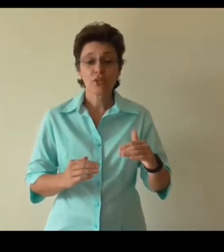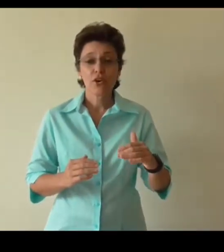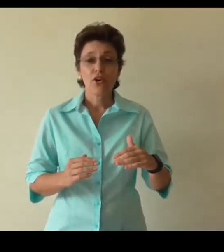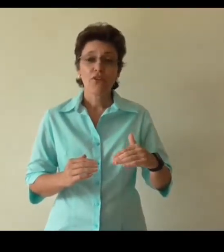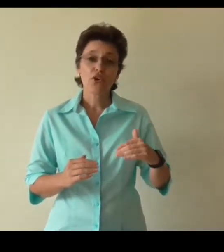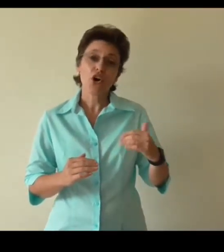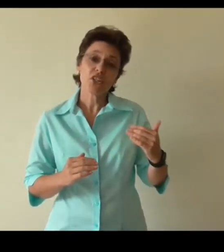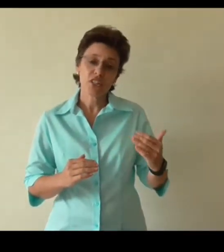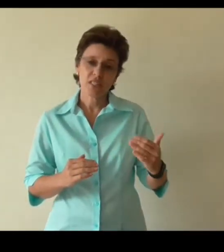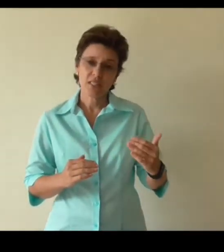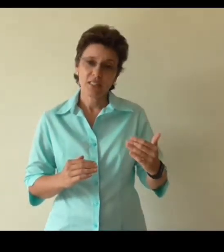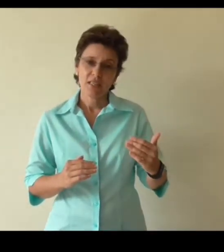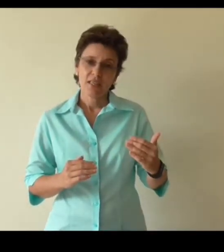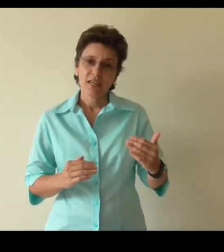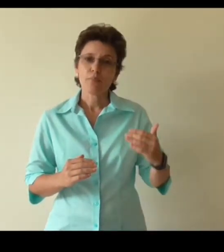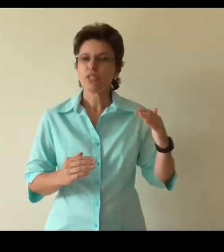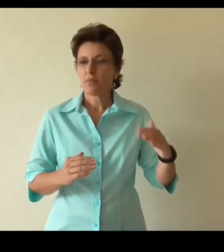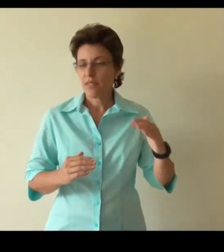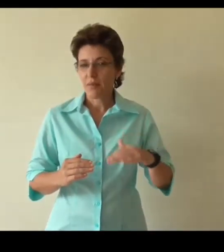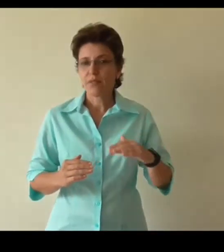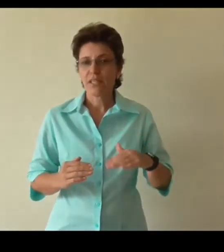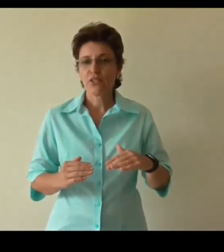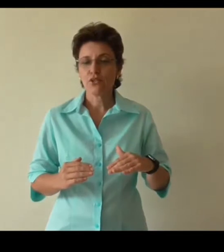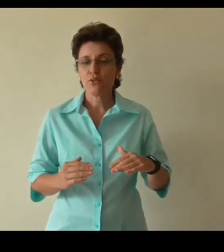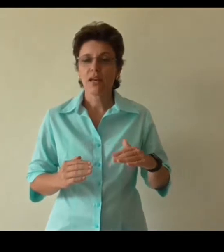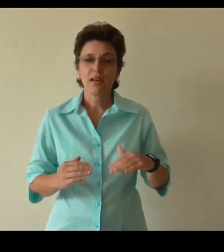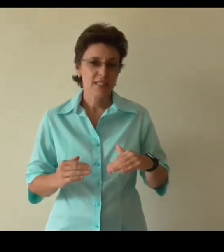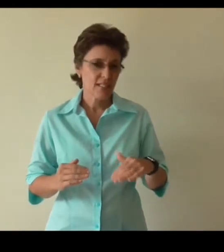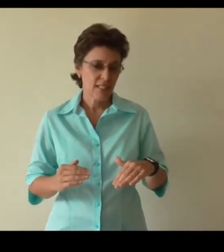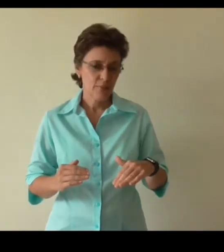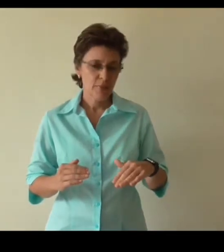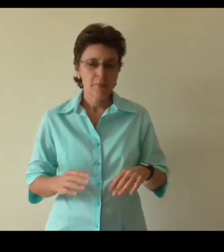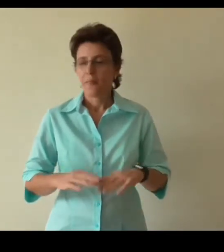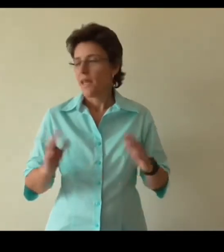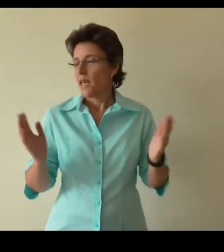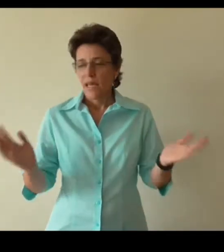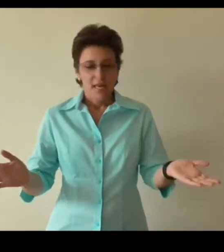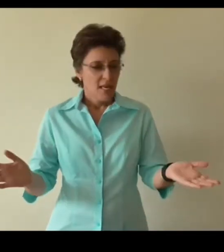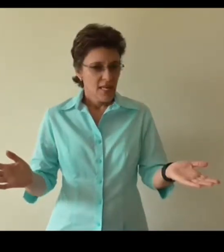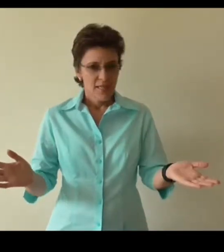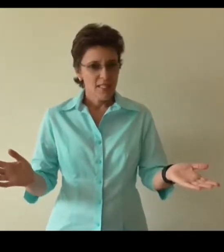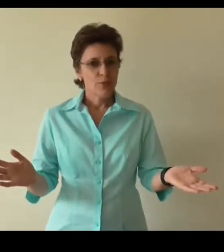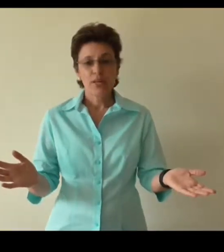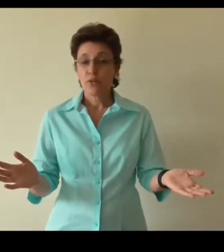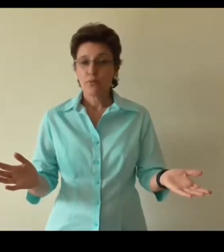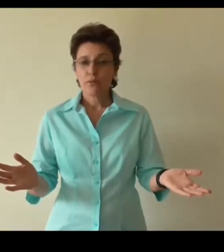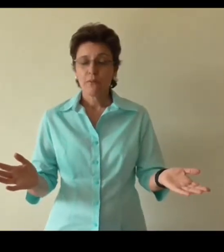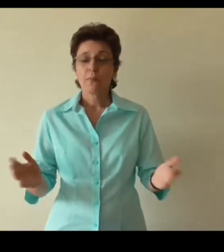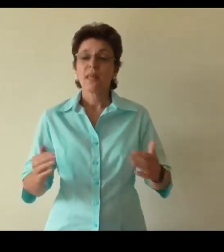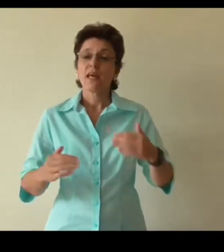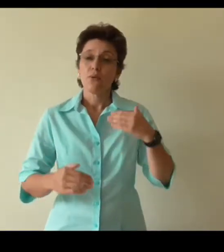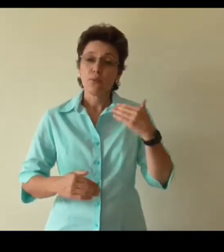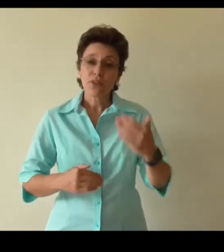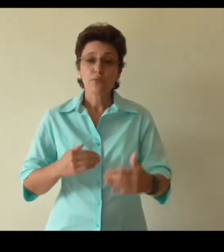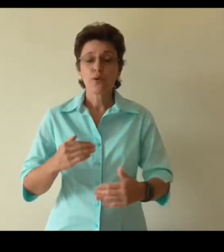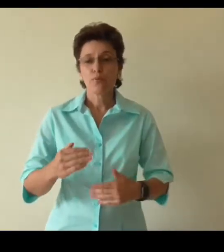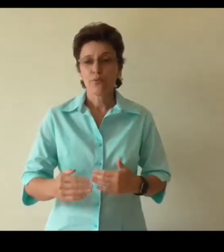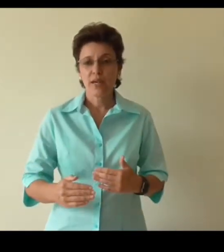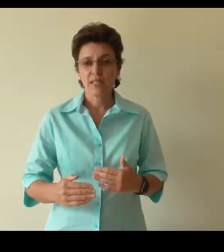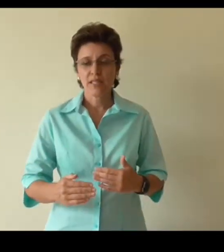of consciousness and possibly dipped into a lighter sleep. That's pretty normal with more and more practice